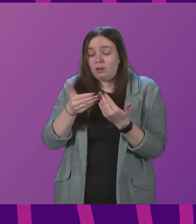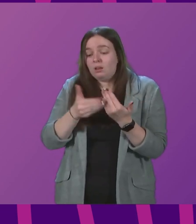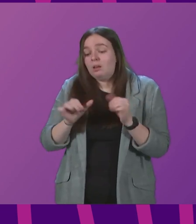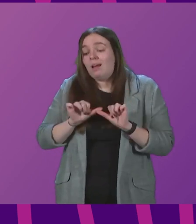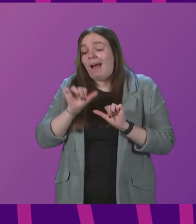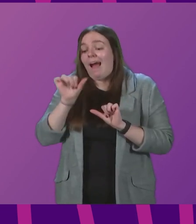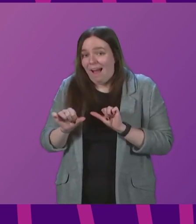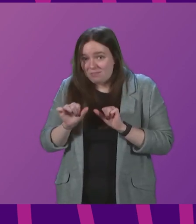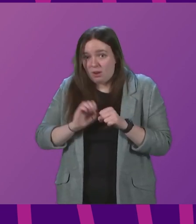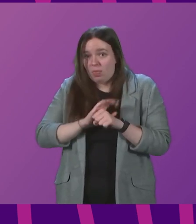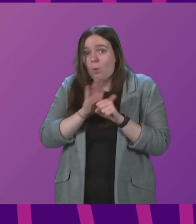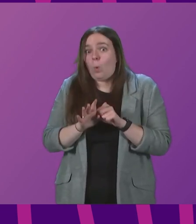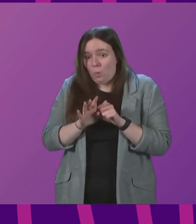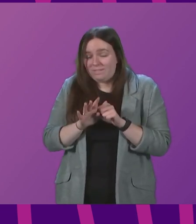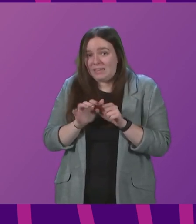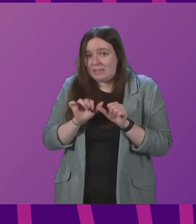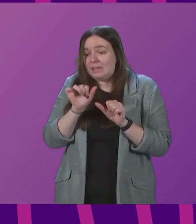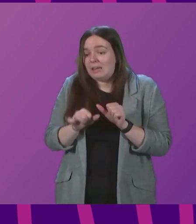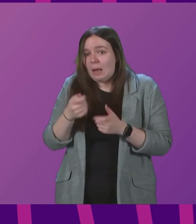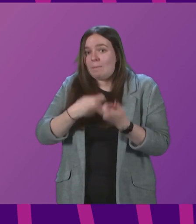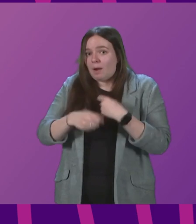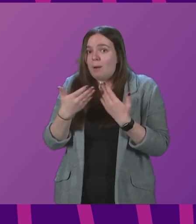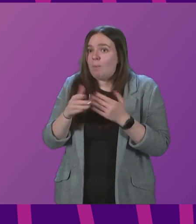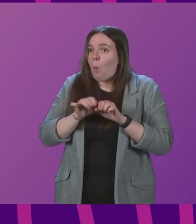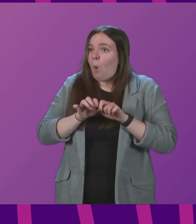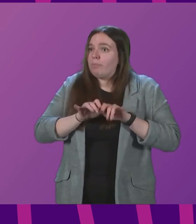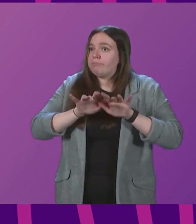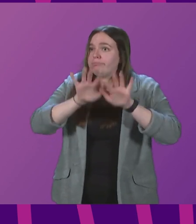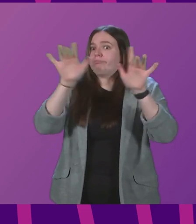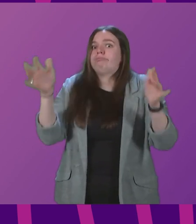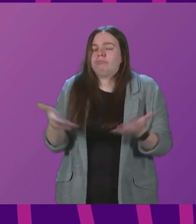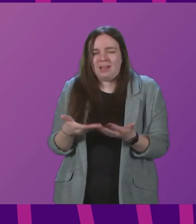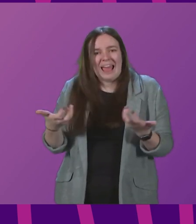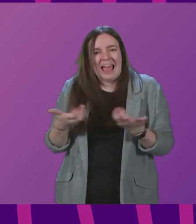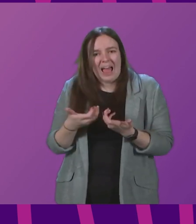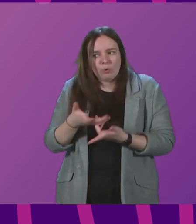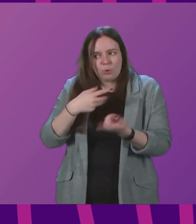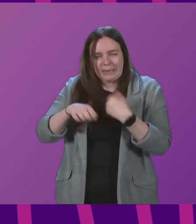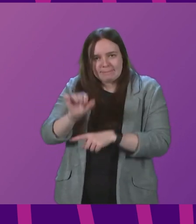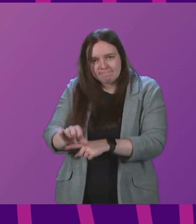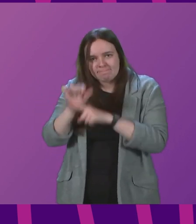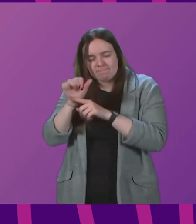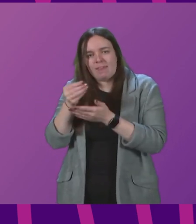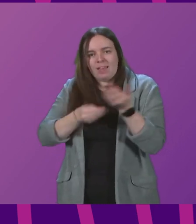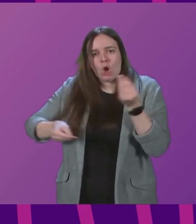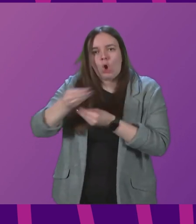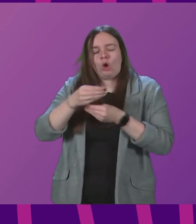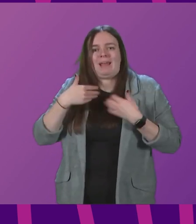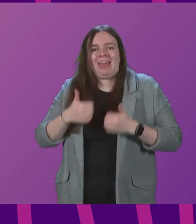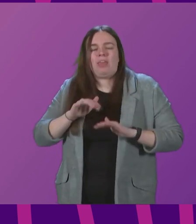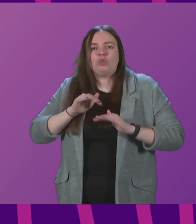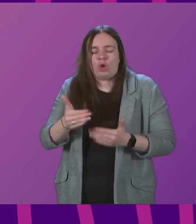acute phase of COVID, as it becomes more endemic in our society, how do we build the resilience in the economy and health services